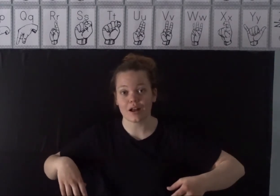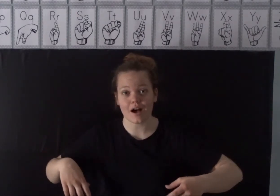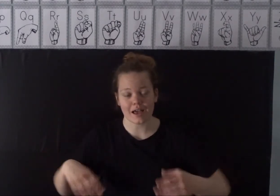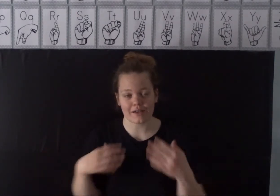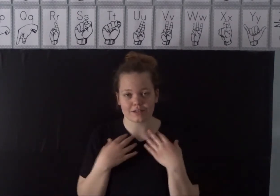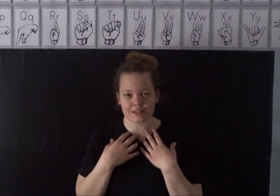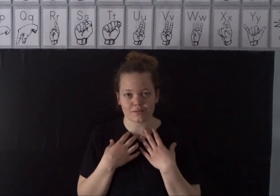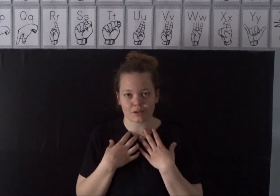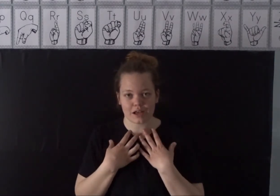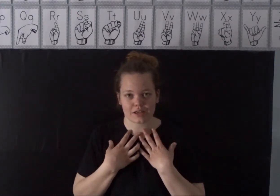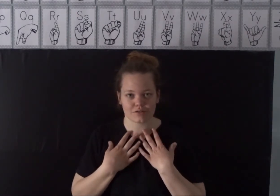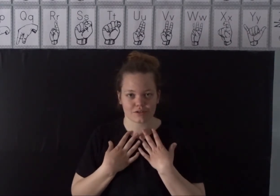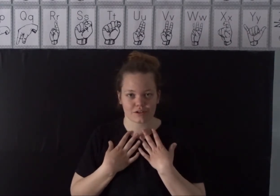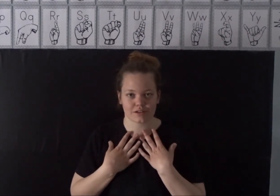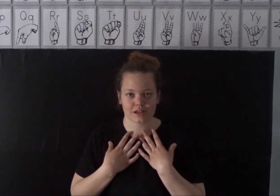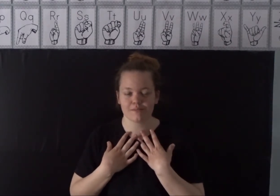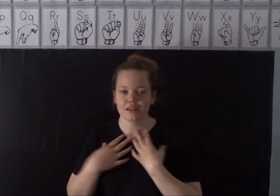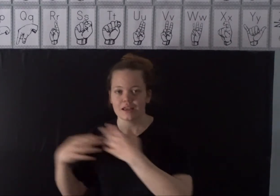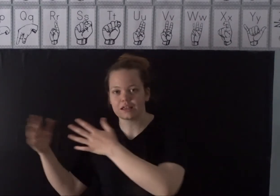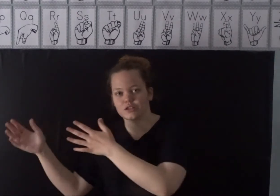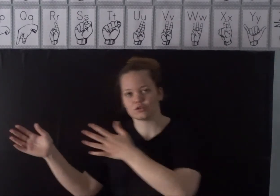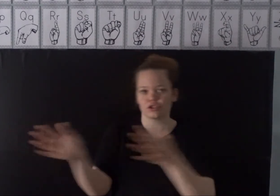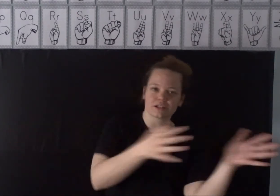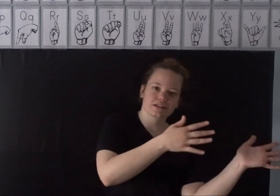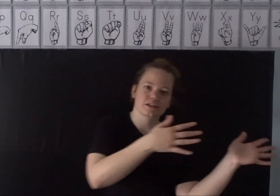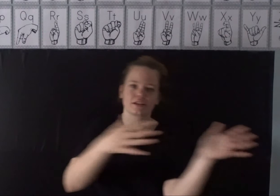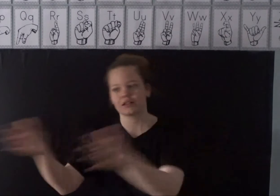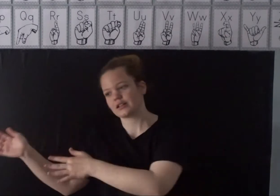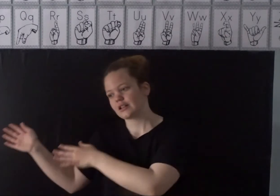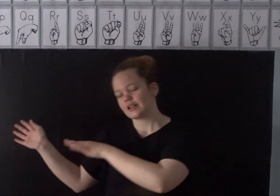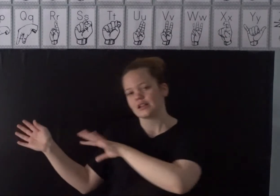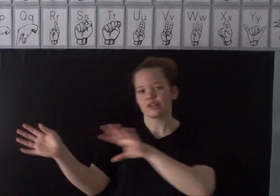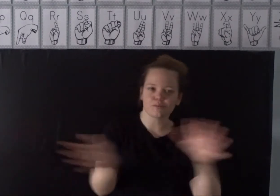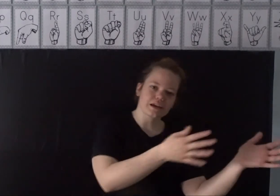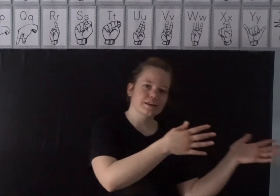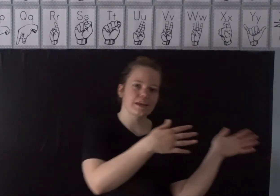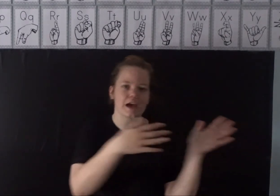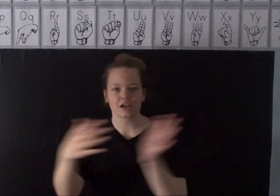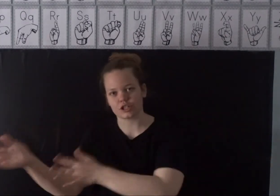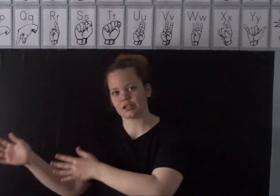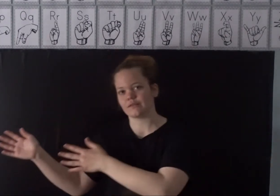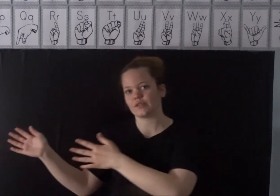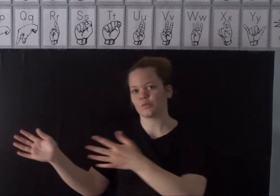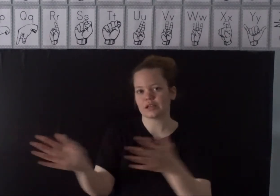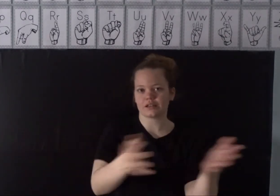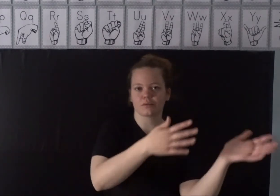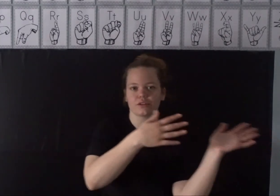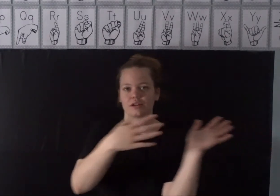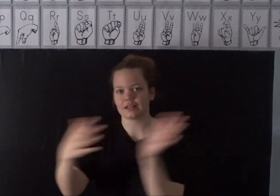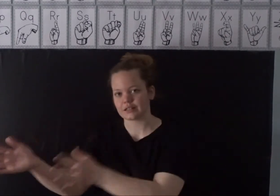I have seen and what I use a lot of the time is you just you make the action of the wind with your hands.